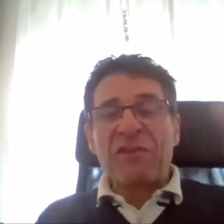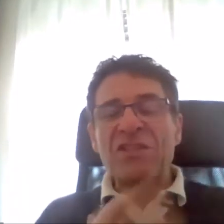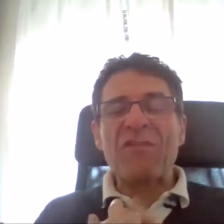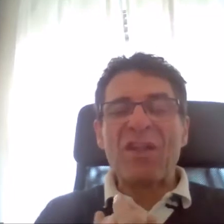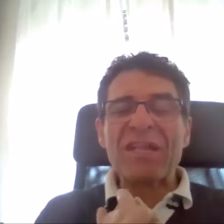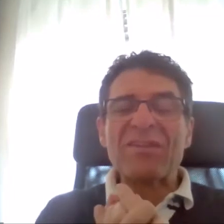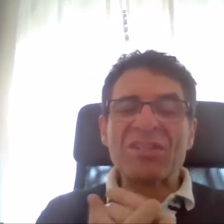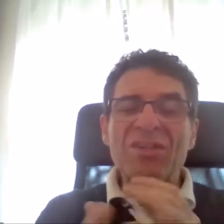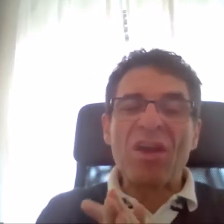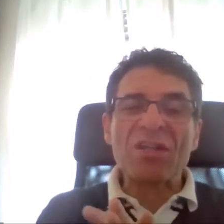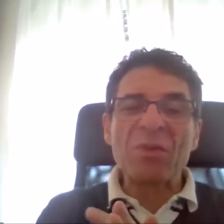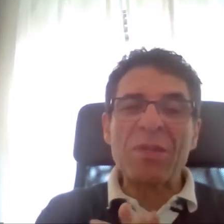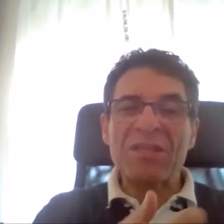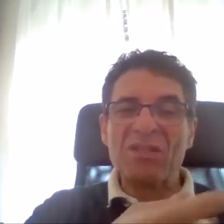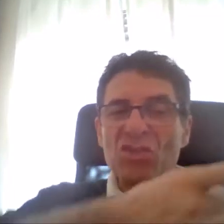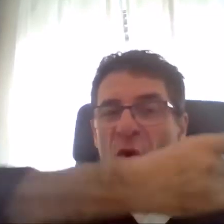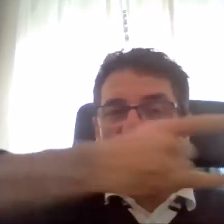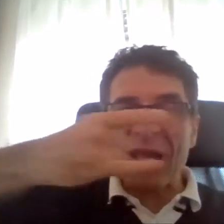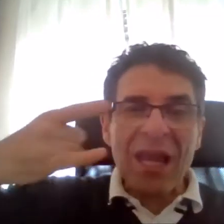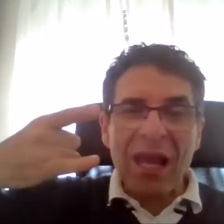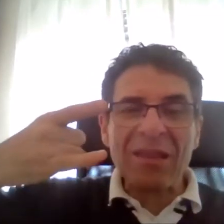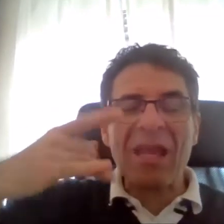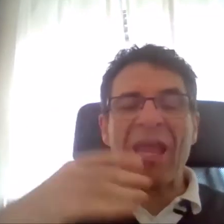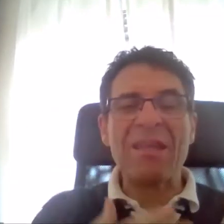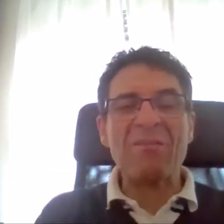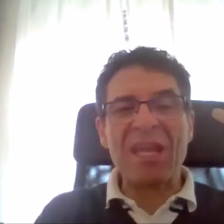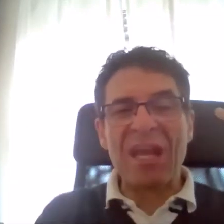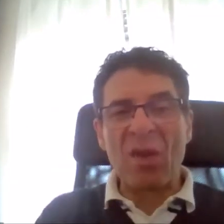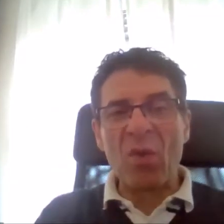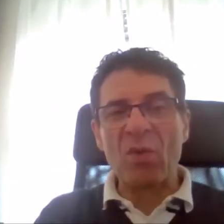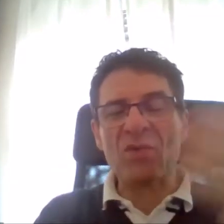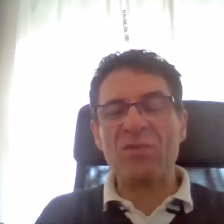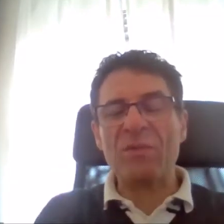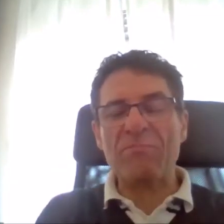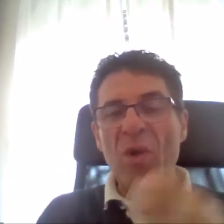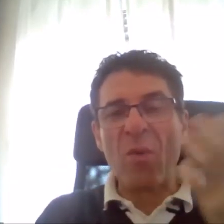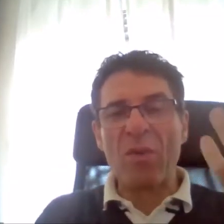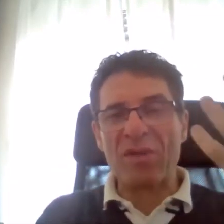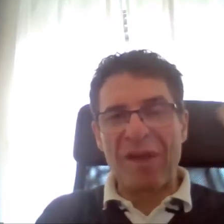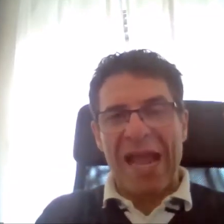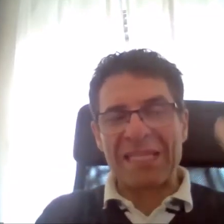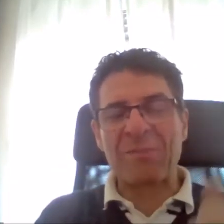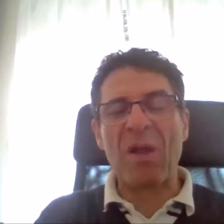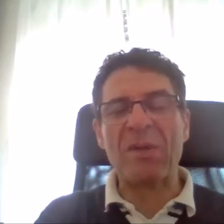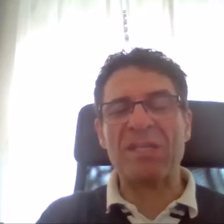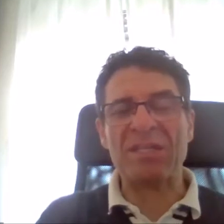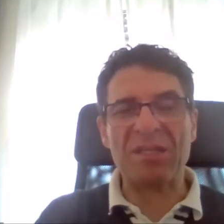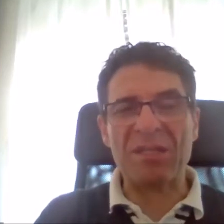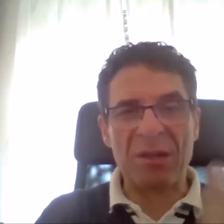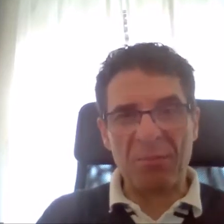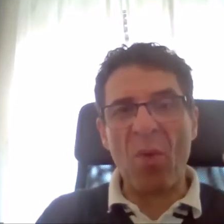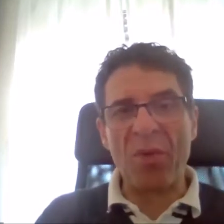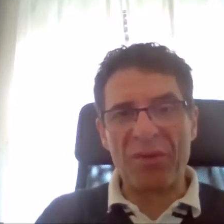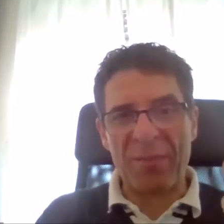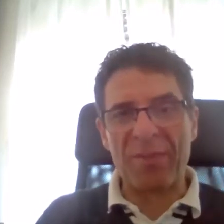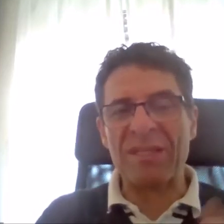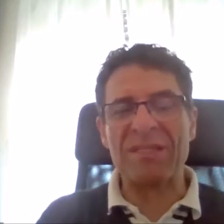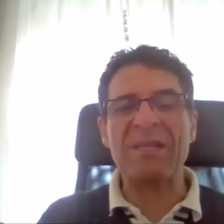first of all, let us start with the drawing hand and then we can go to the bow grasp, how it is, the bow grip is